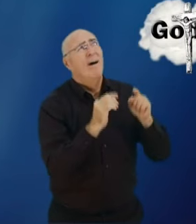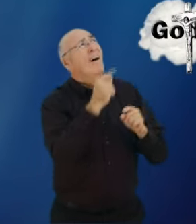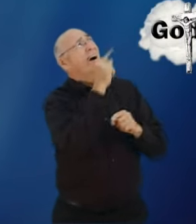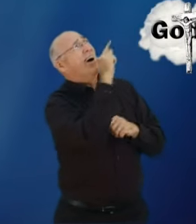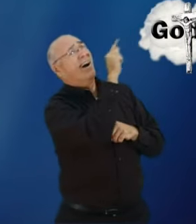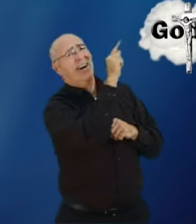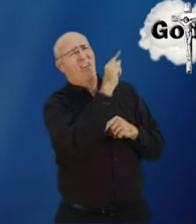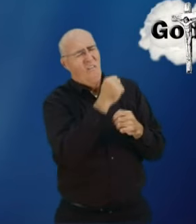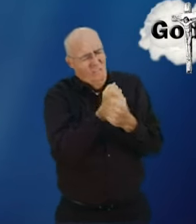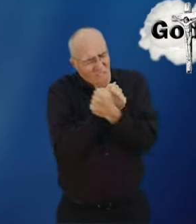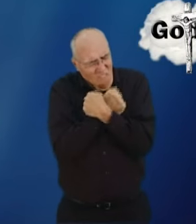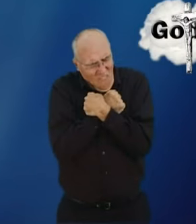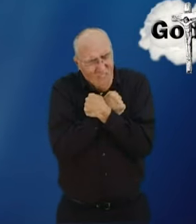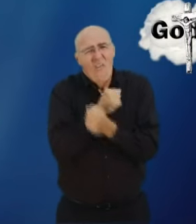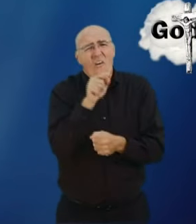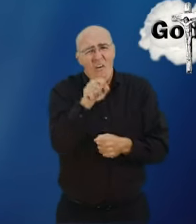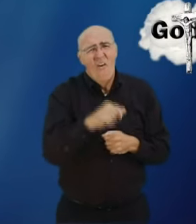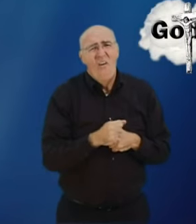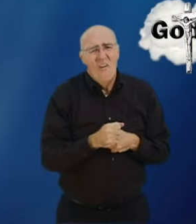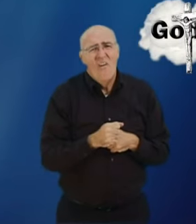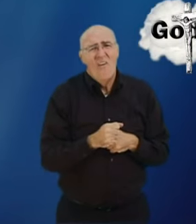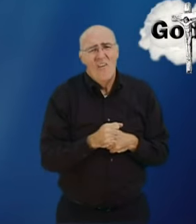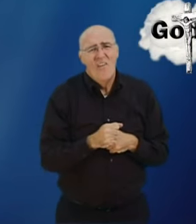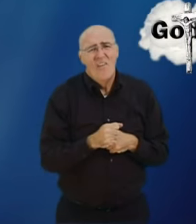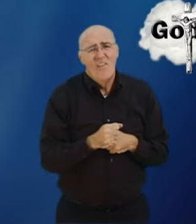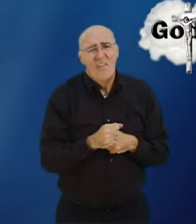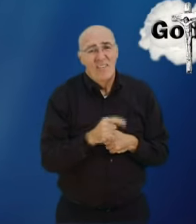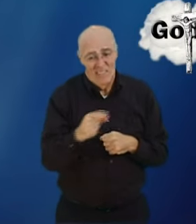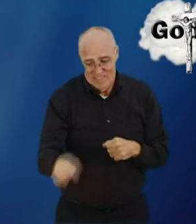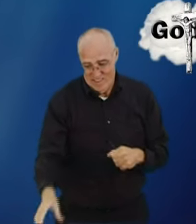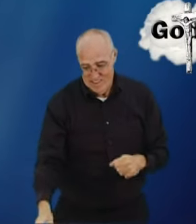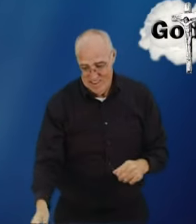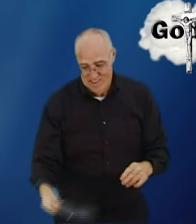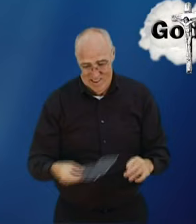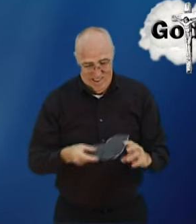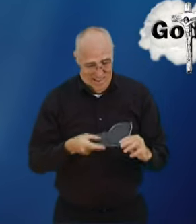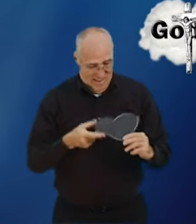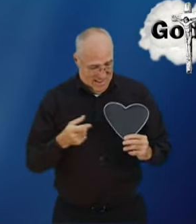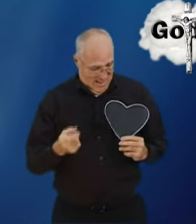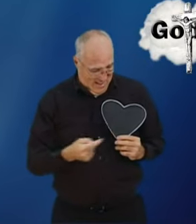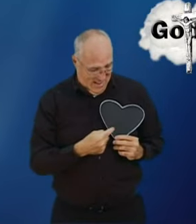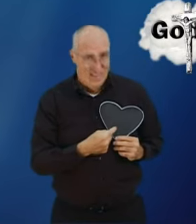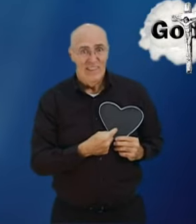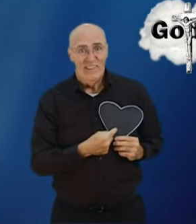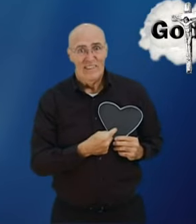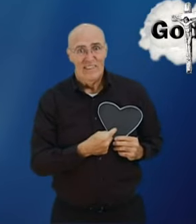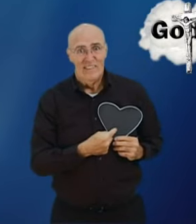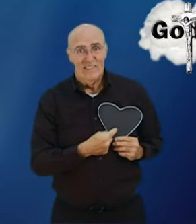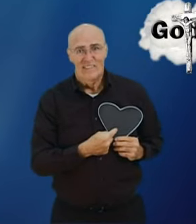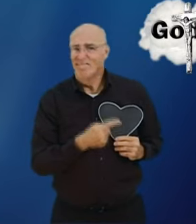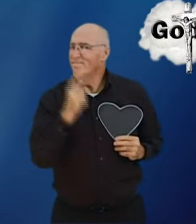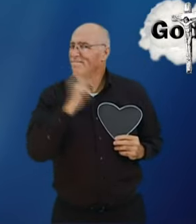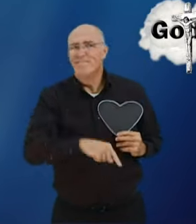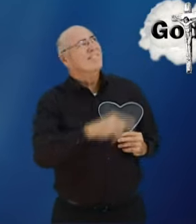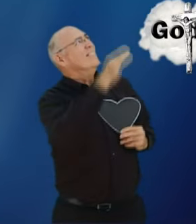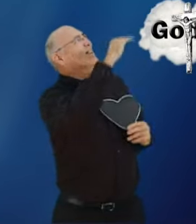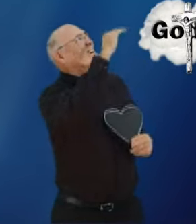so that they pray to God and accept him and have the love of God in their hearts